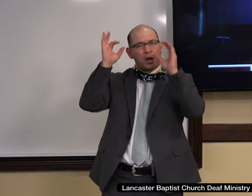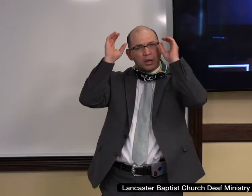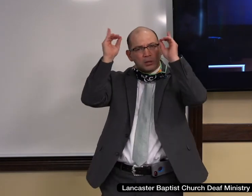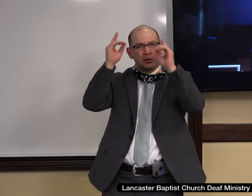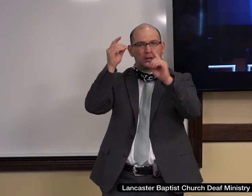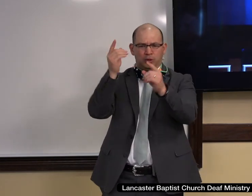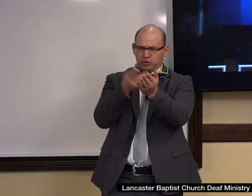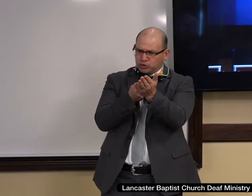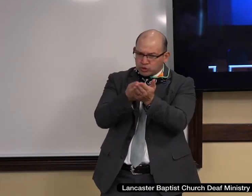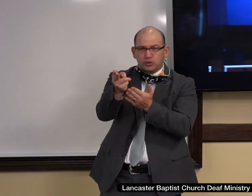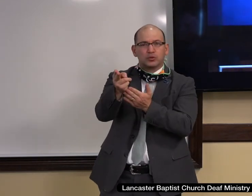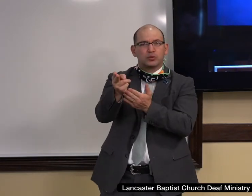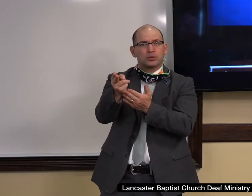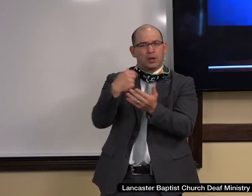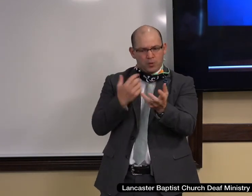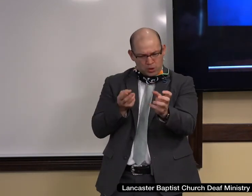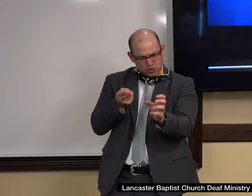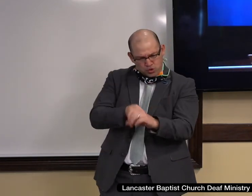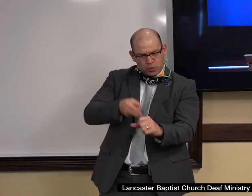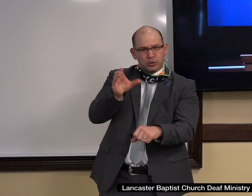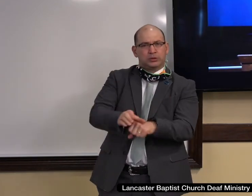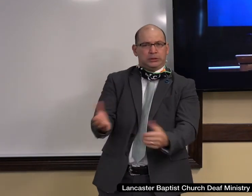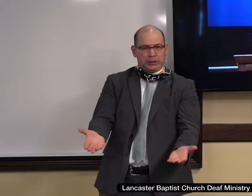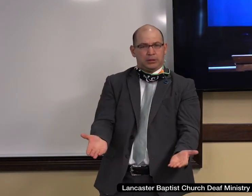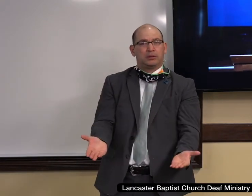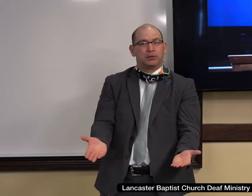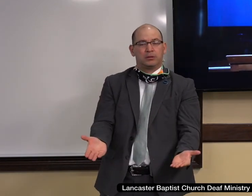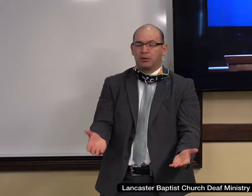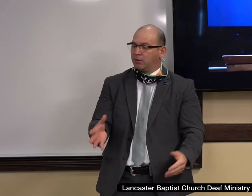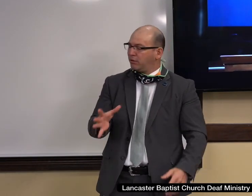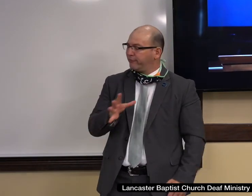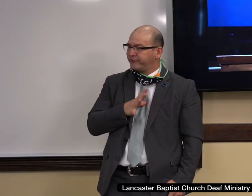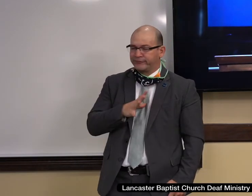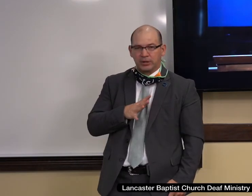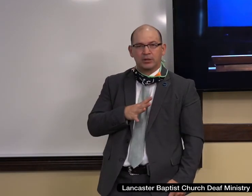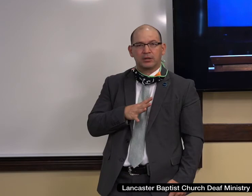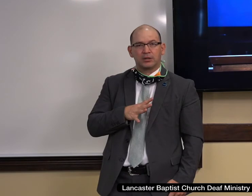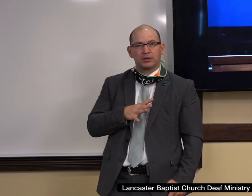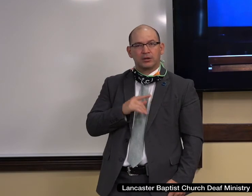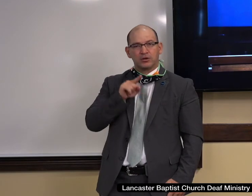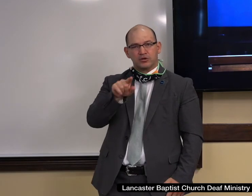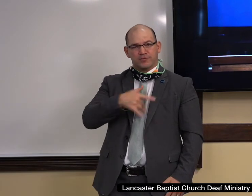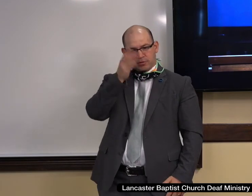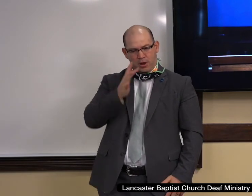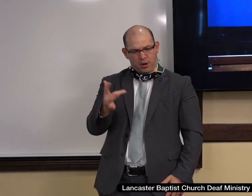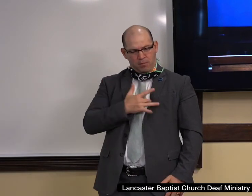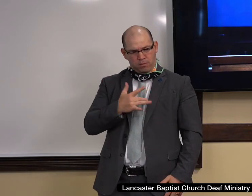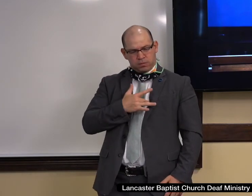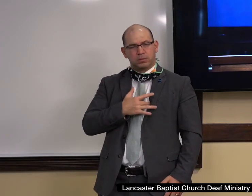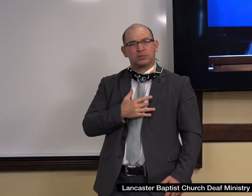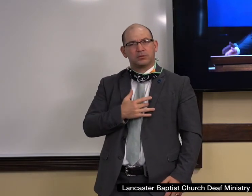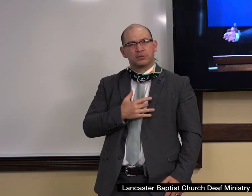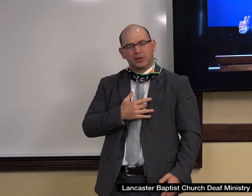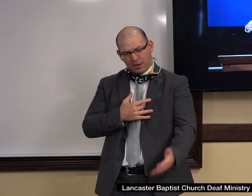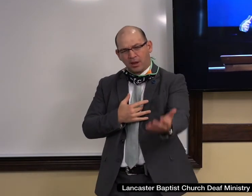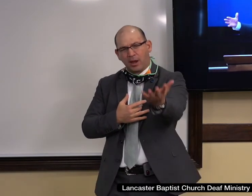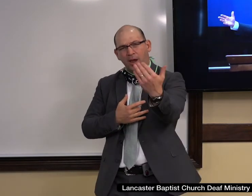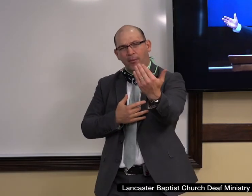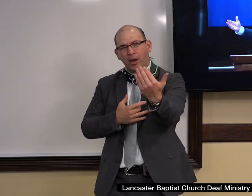And God wants me to become a part of this church. And the Lord's leading you in that direction. Just come and see one of these